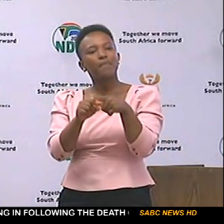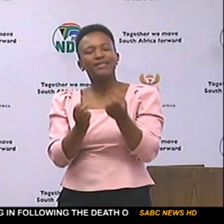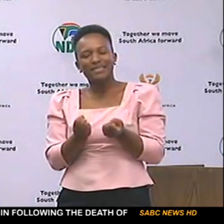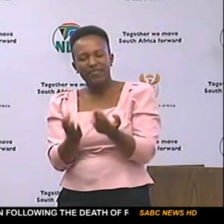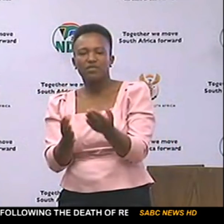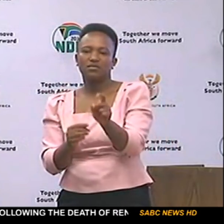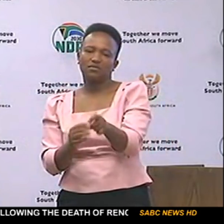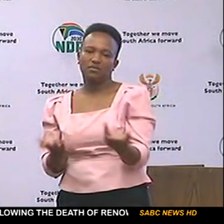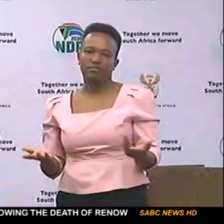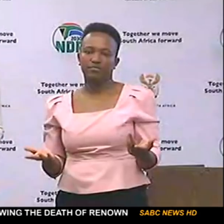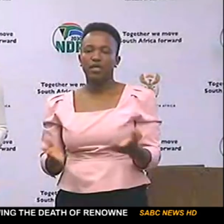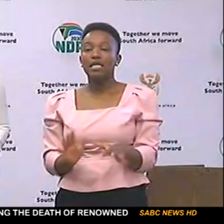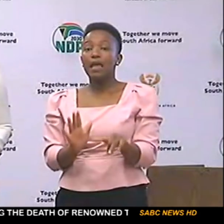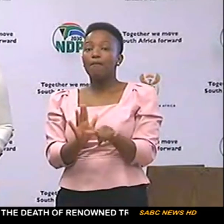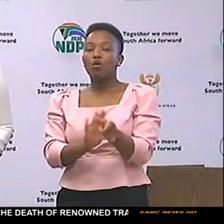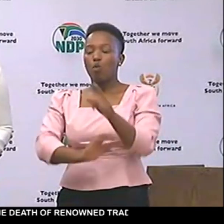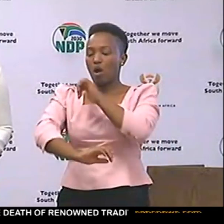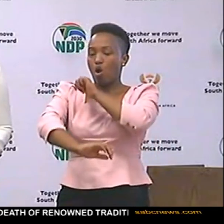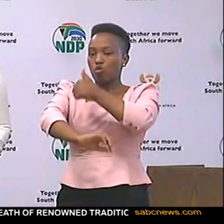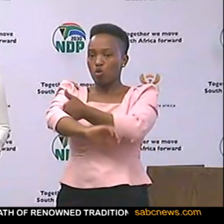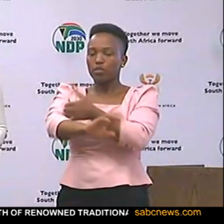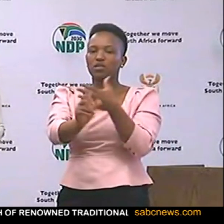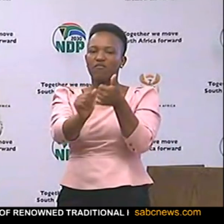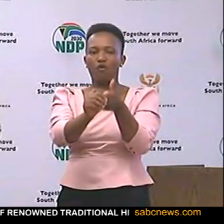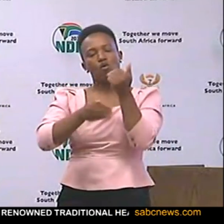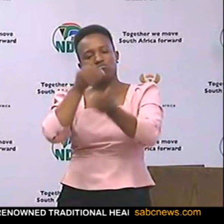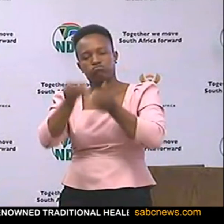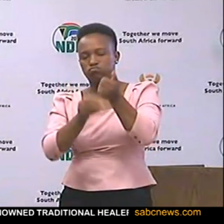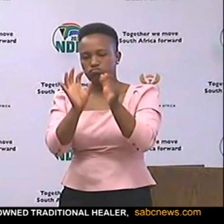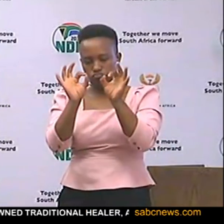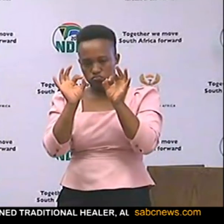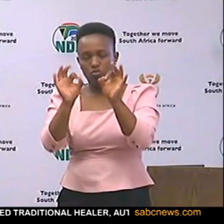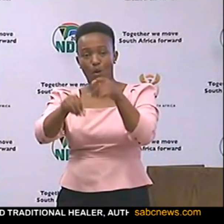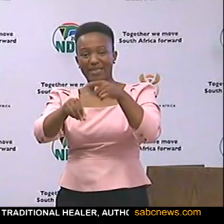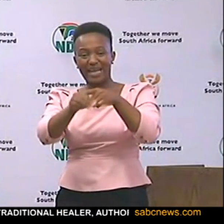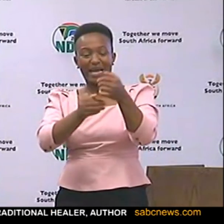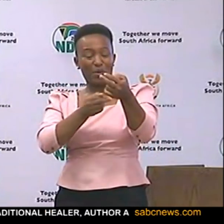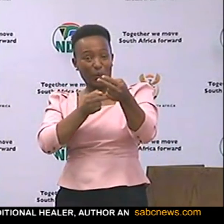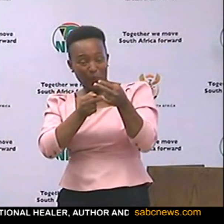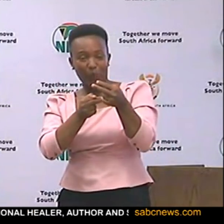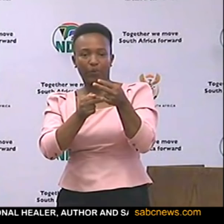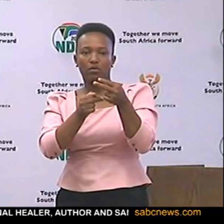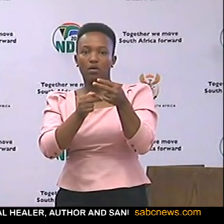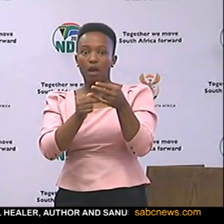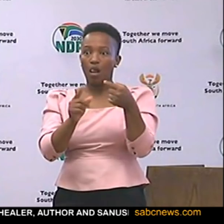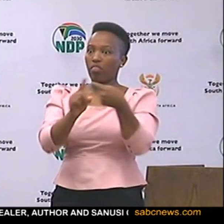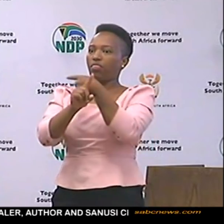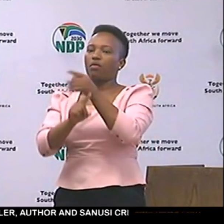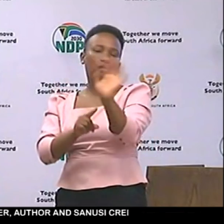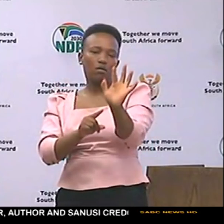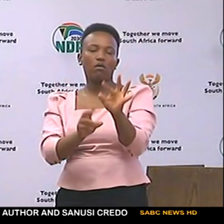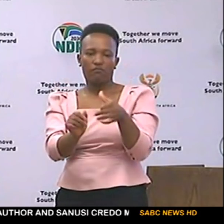services. But it's important that the authority follows all the processes within the short time without fail.